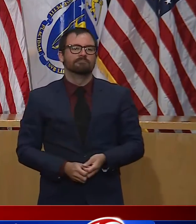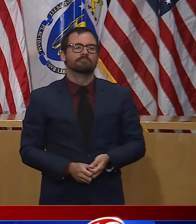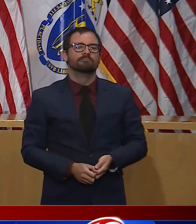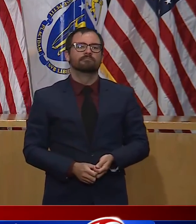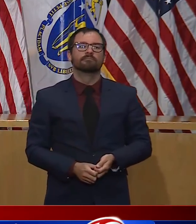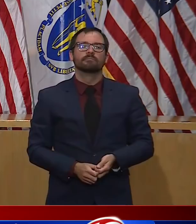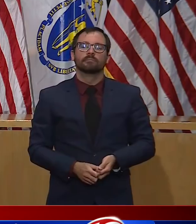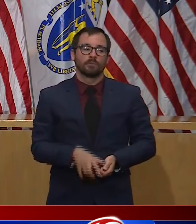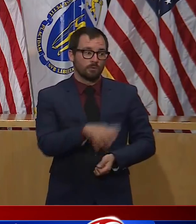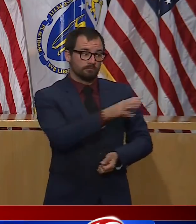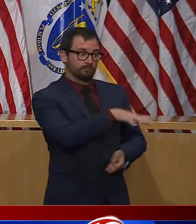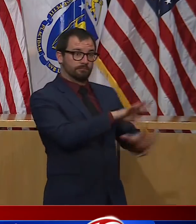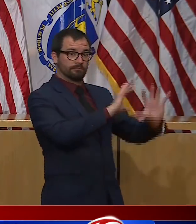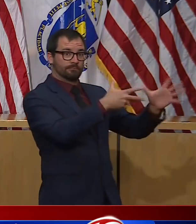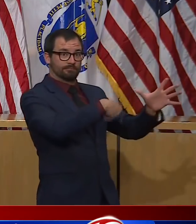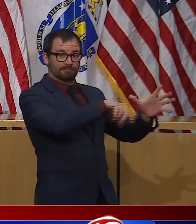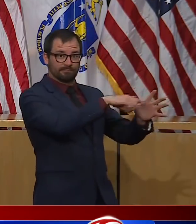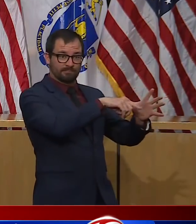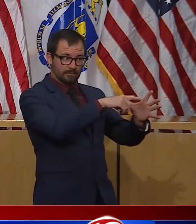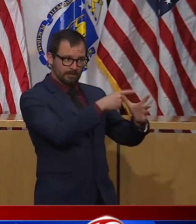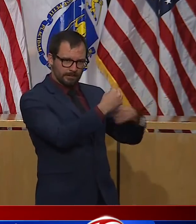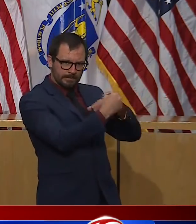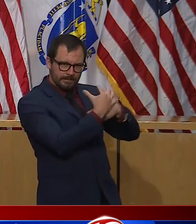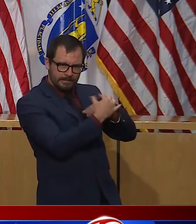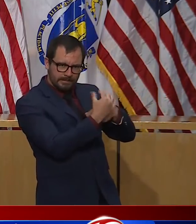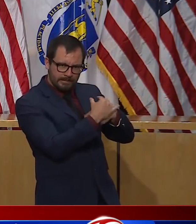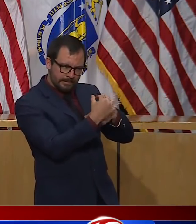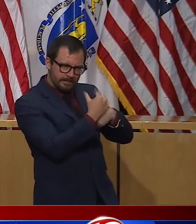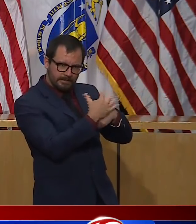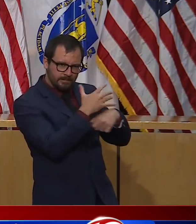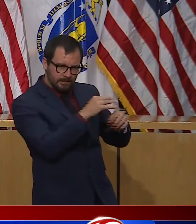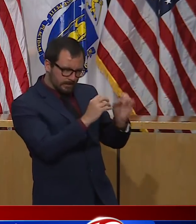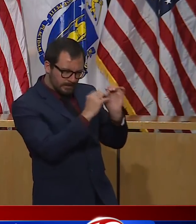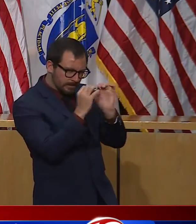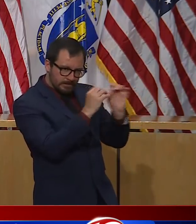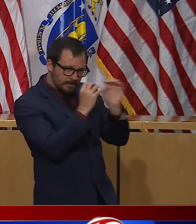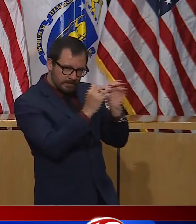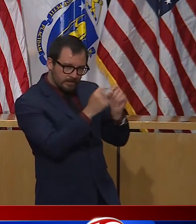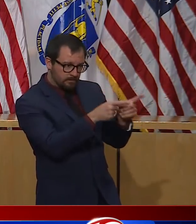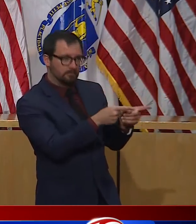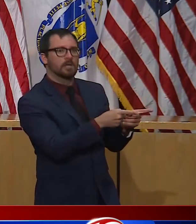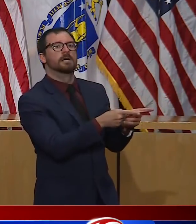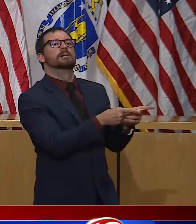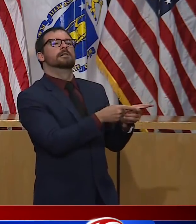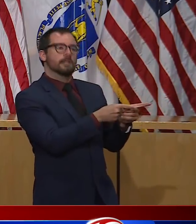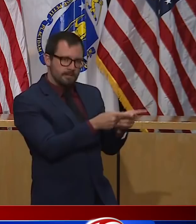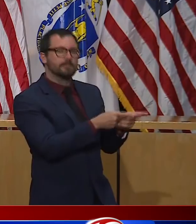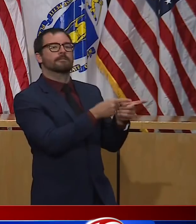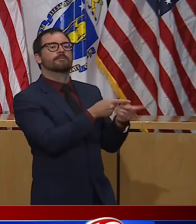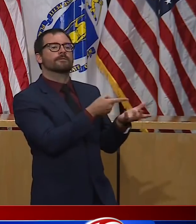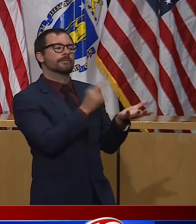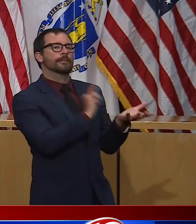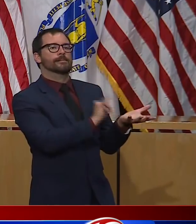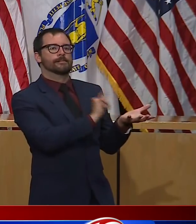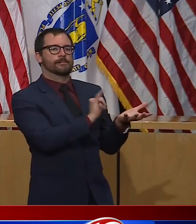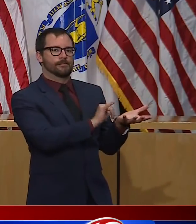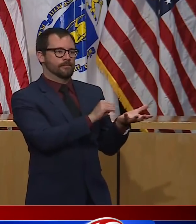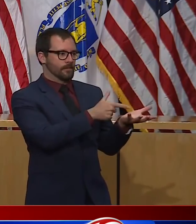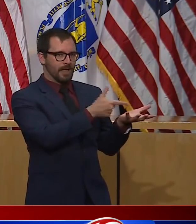when it comes to the new requirements these businesses must follow. But this is something no one's ever done before.